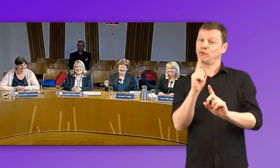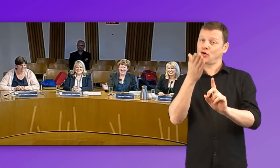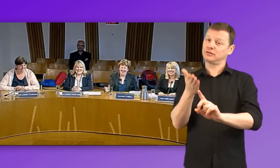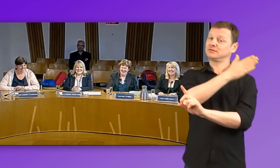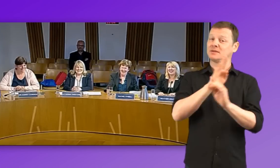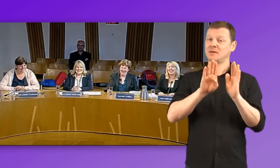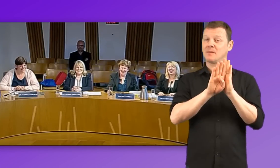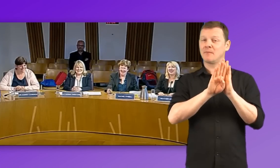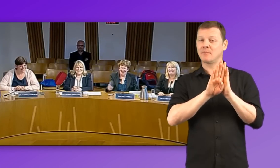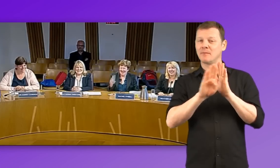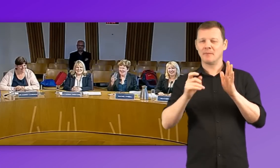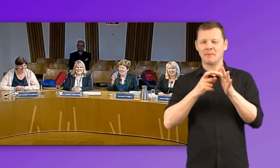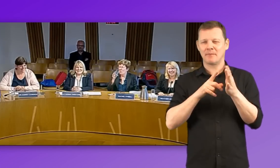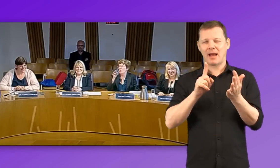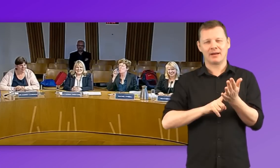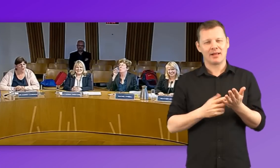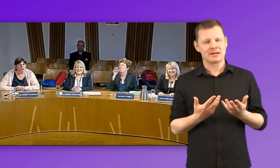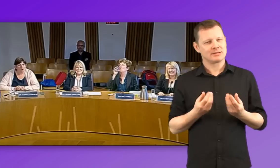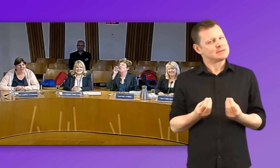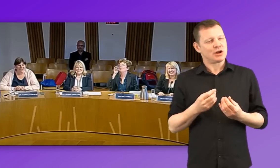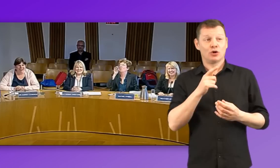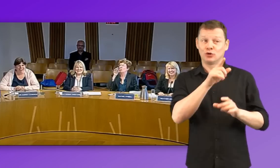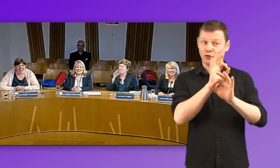members that, you know, just for clarity. I don't think it was end of here.